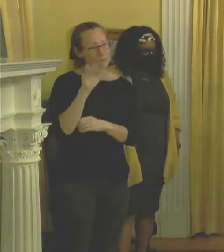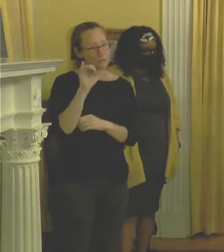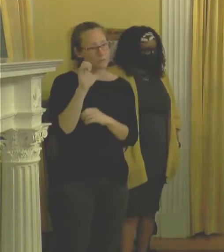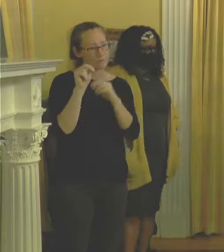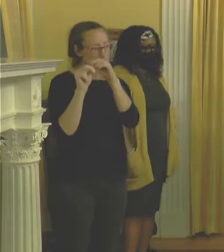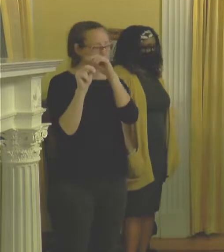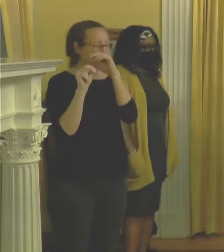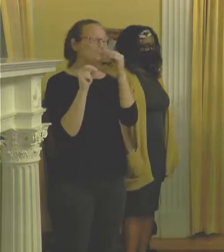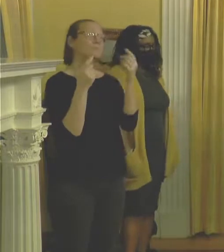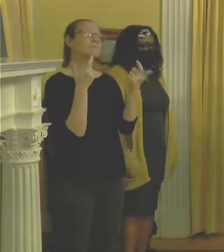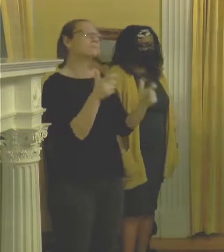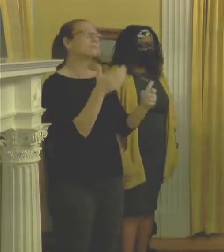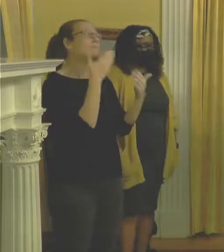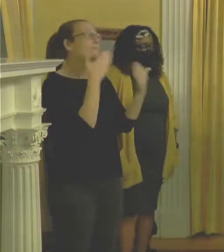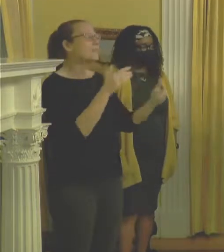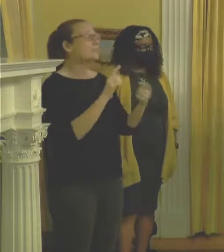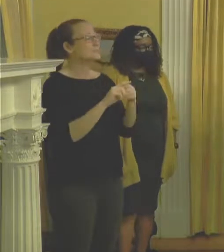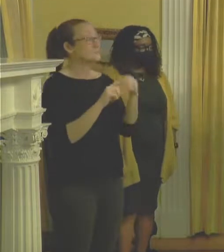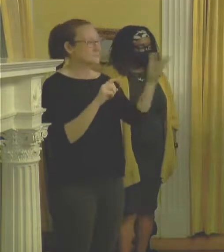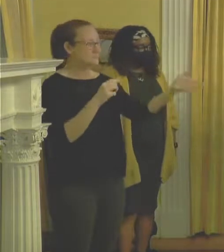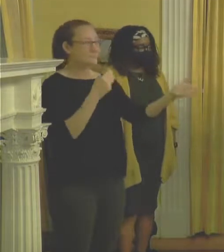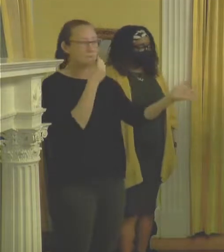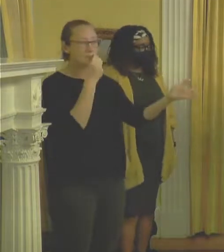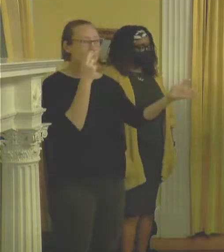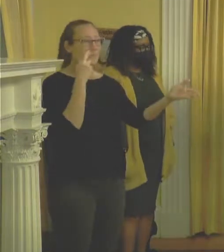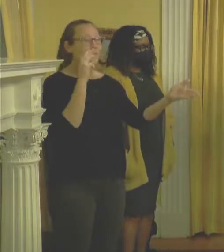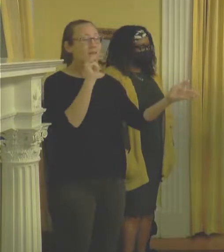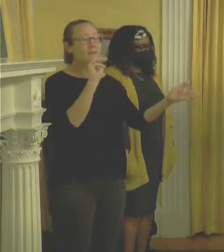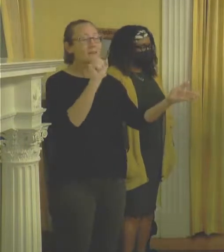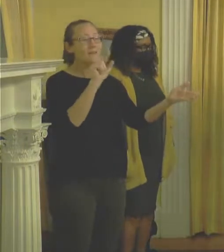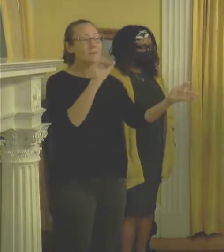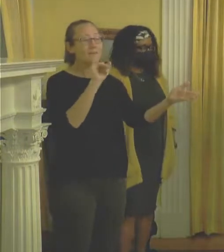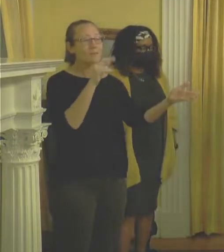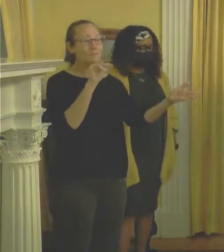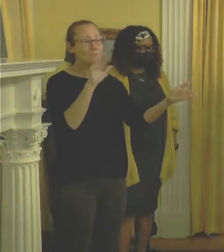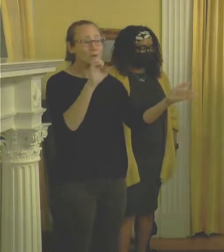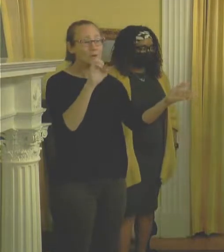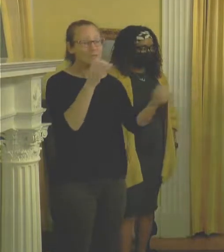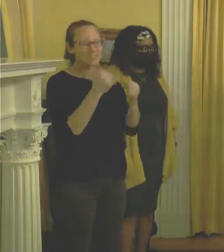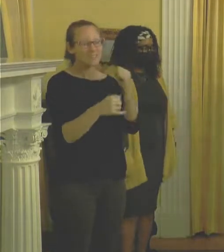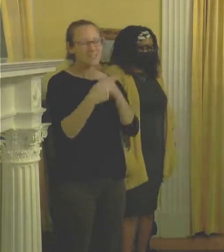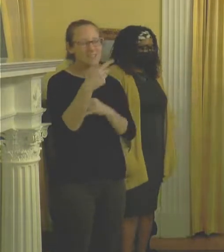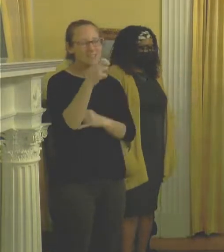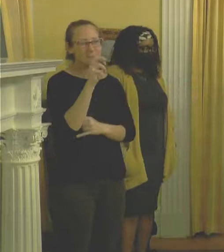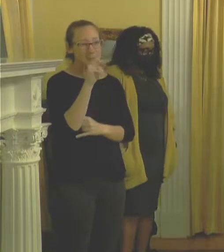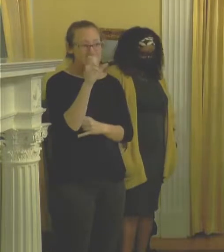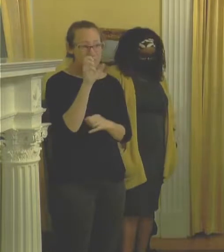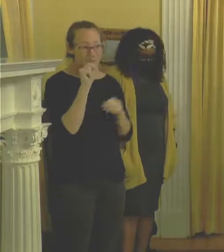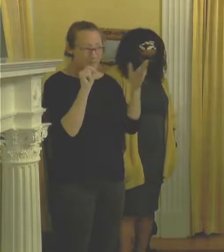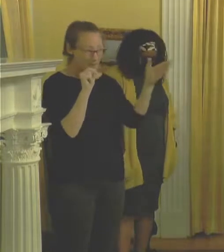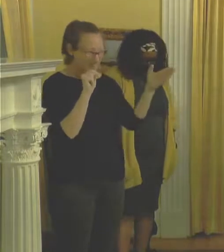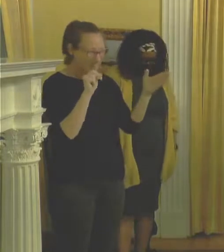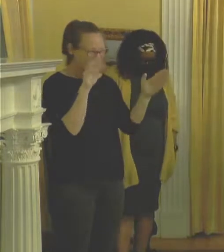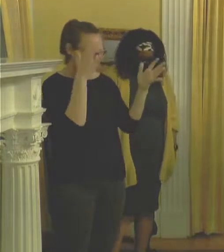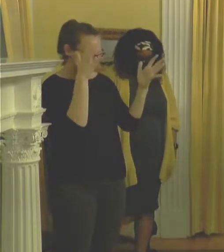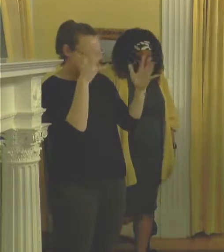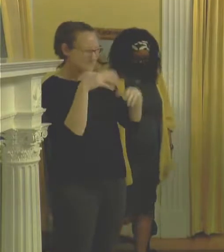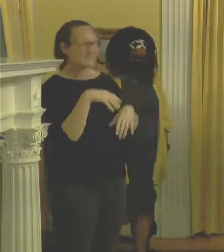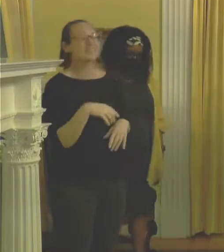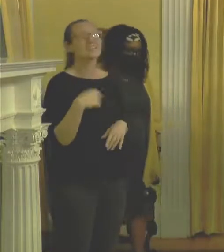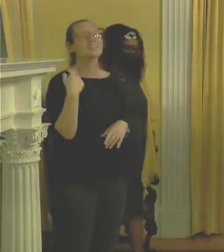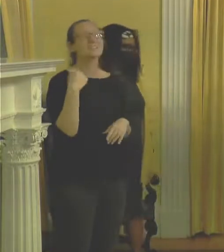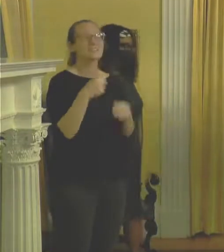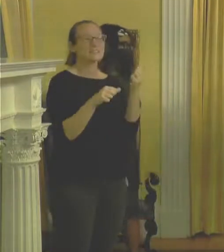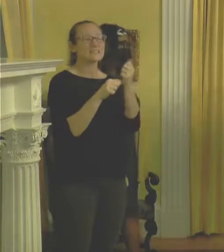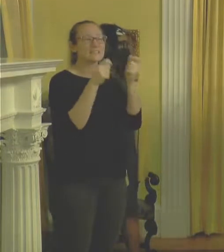Huge shout out to Mary Rose Padron, who is the Assistant Director of Diversity, Equity and Inclusion,